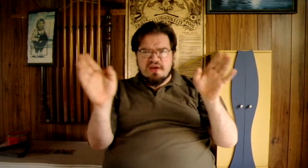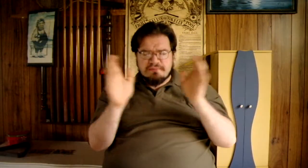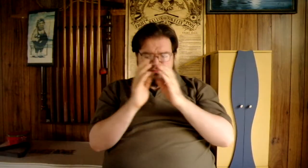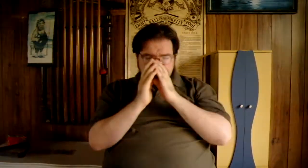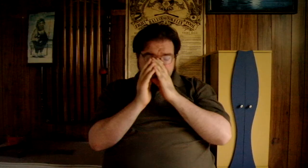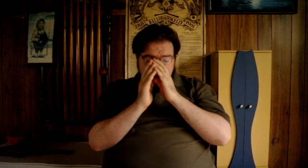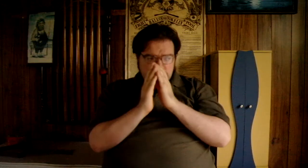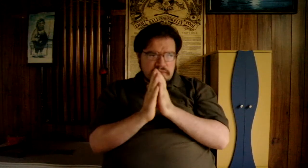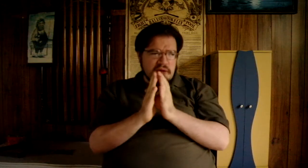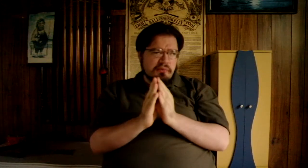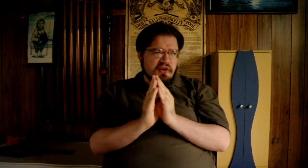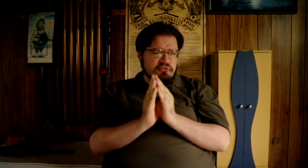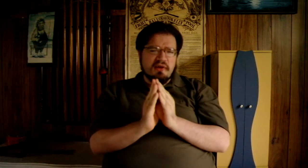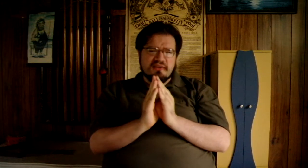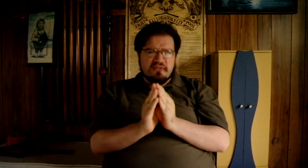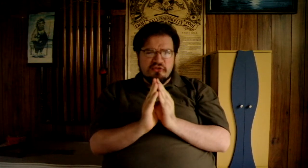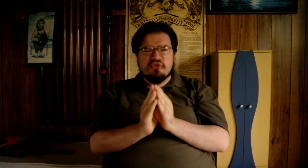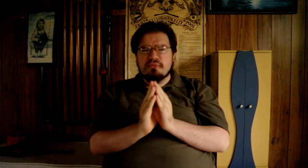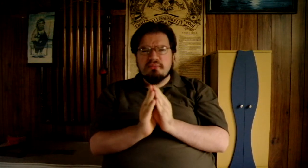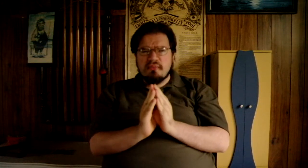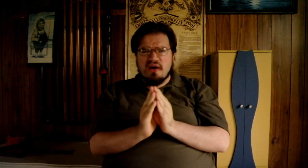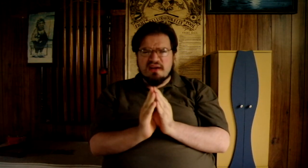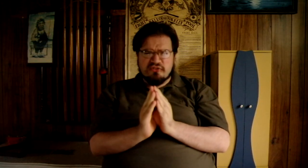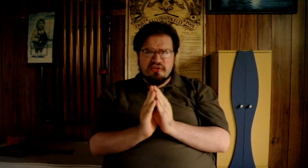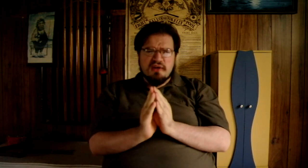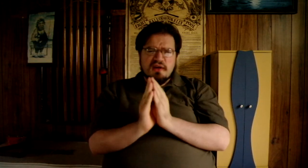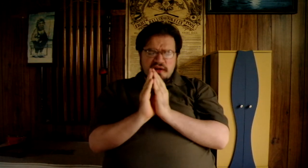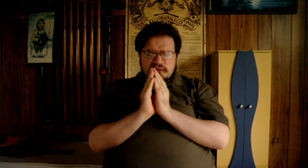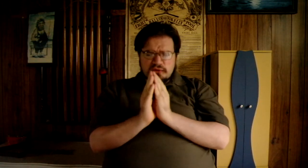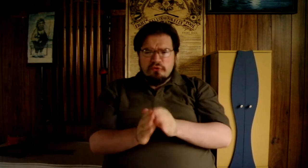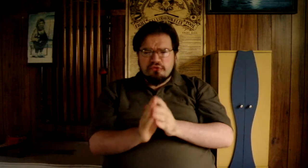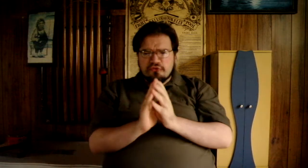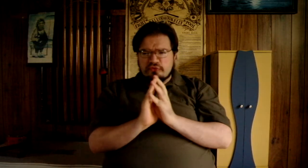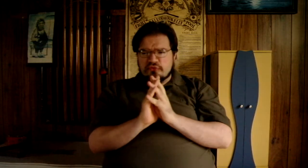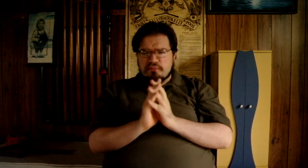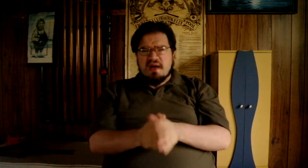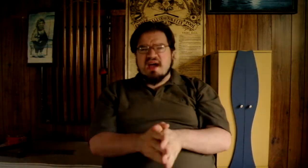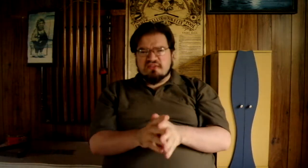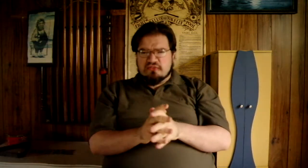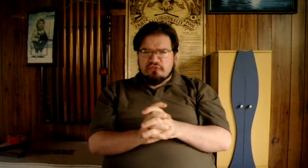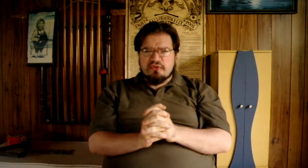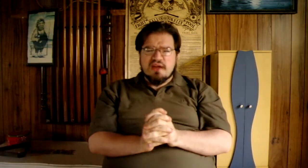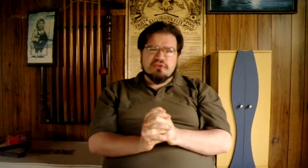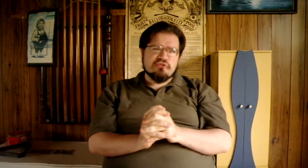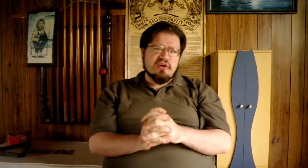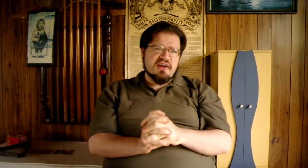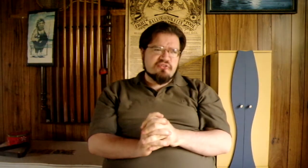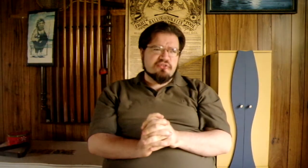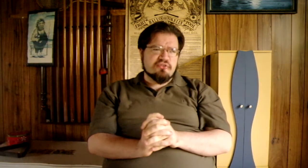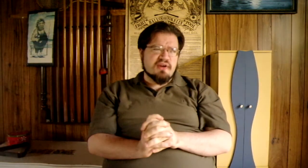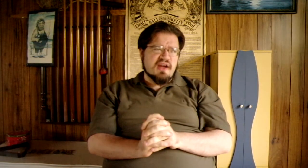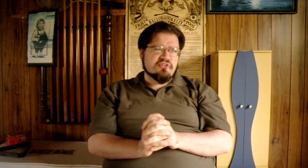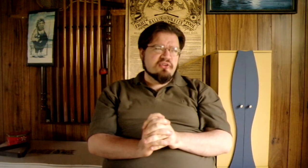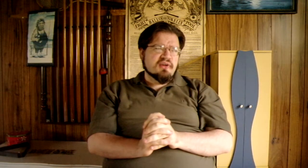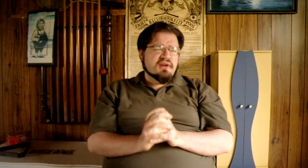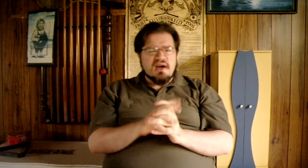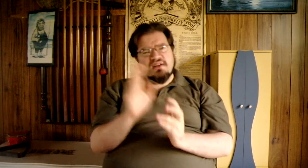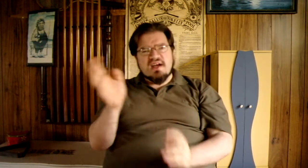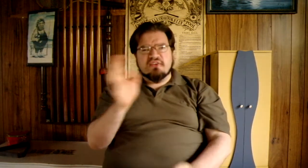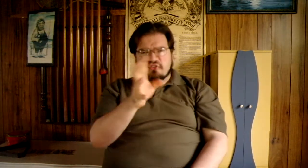by explaining that the human mind looks for patterns and it tries to create analogies